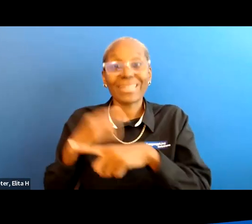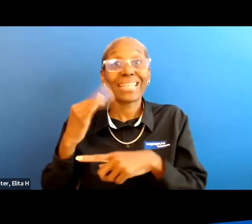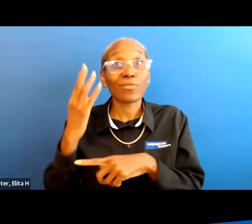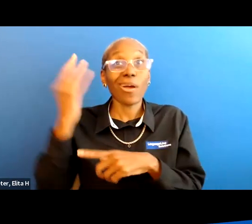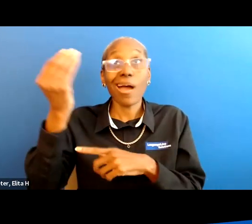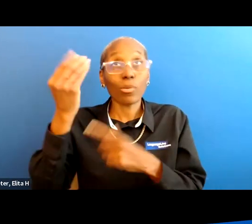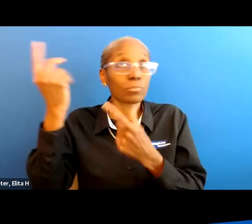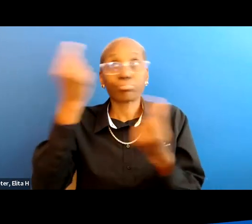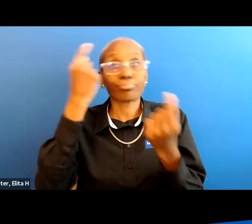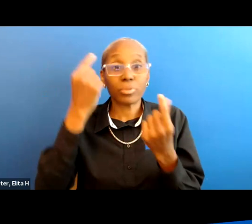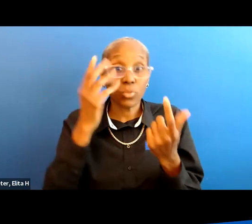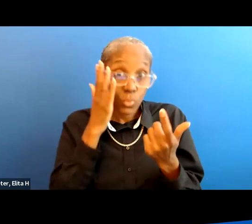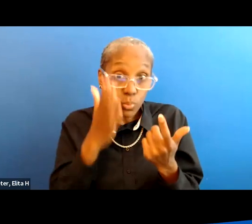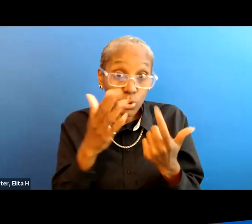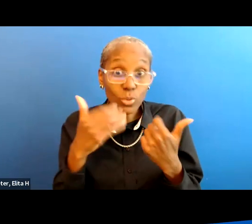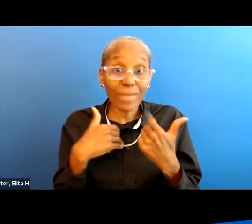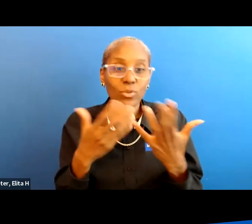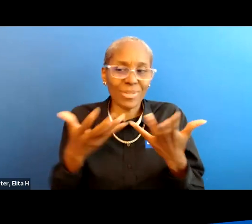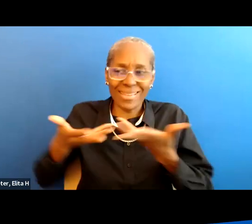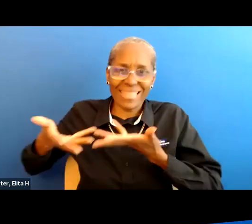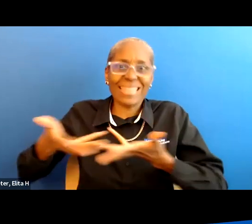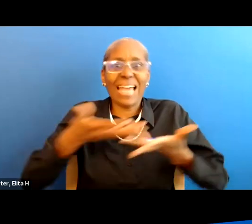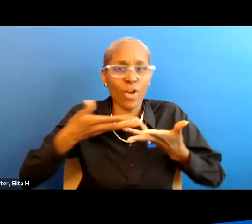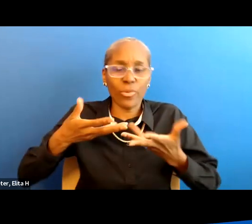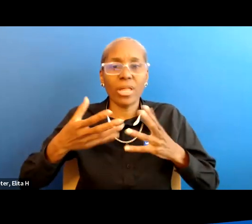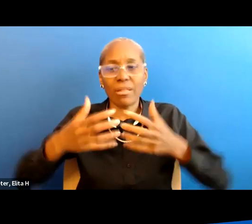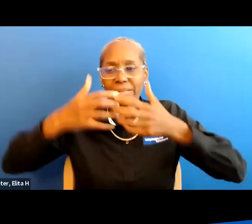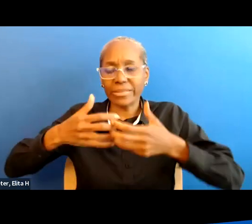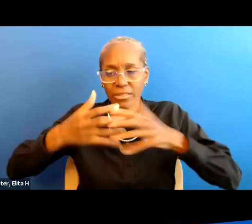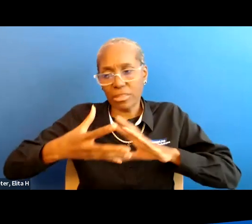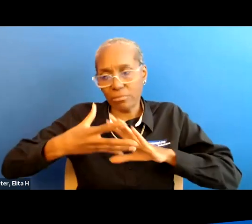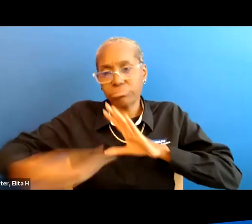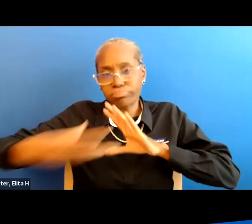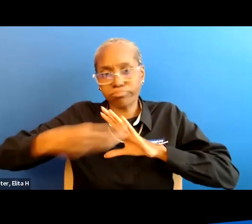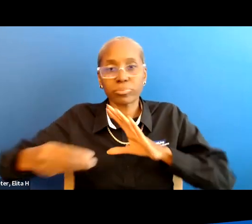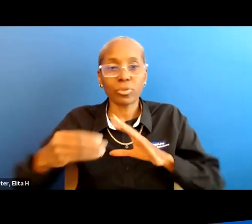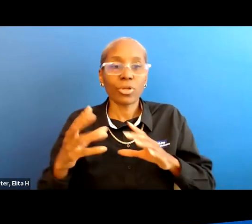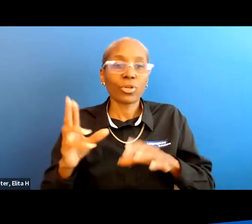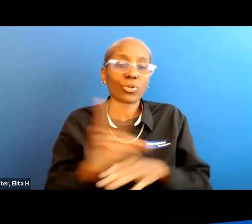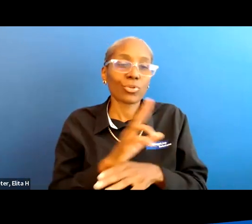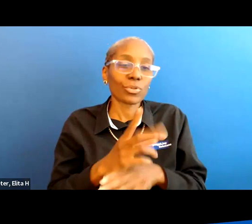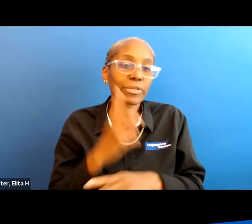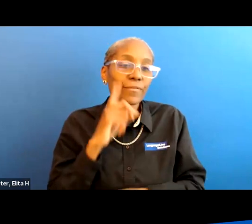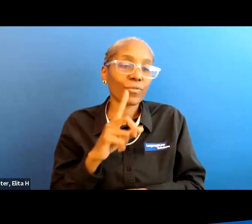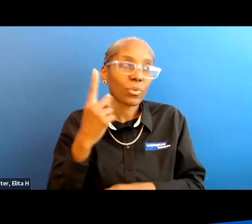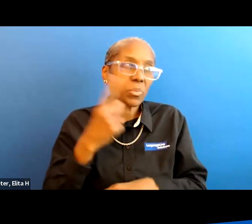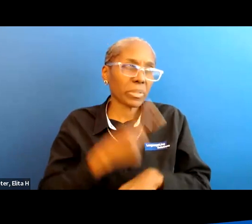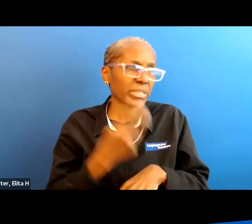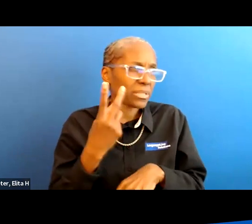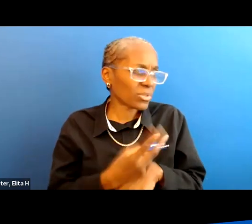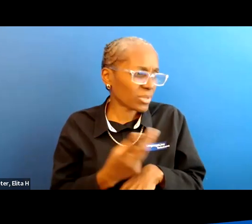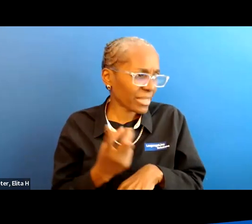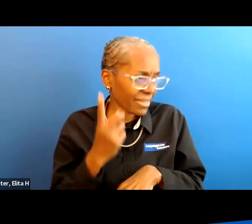someplace are you going to you know you're going to have to carry around the suction device you can wear it for a day or two